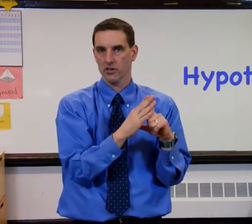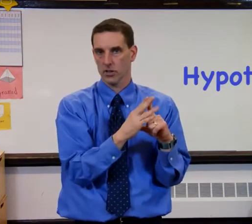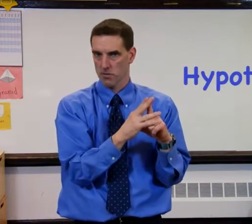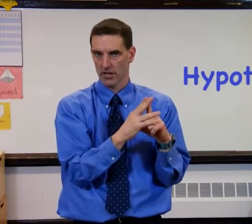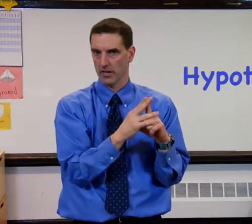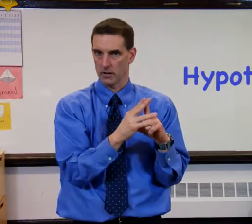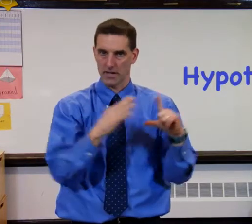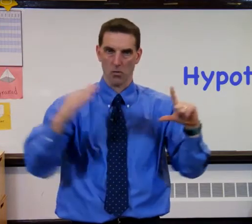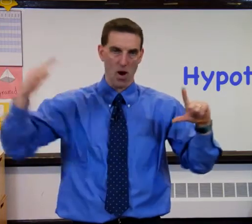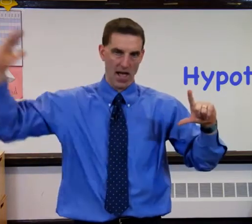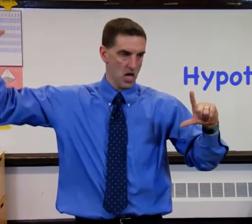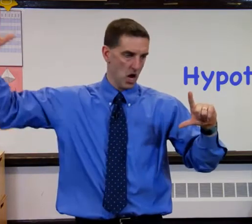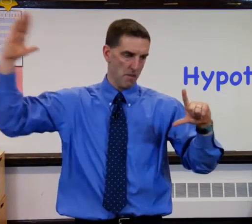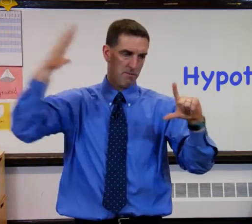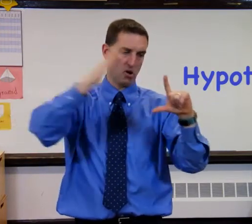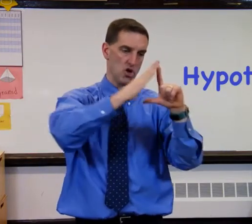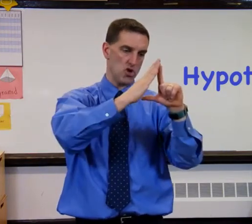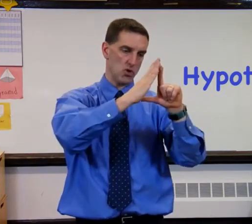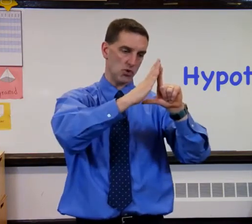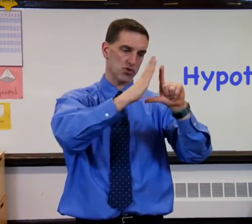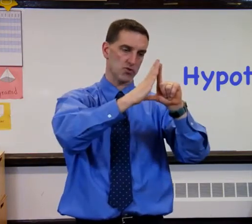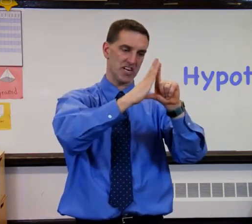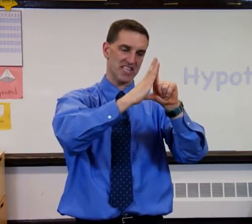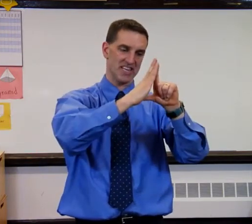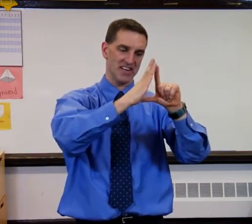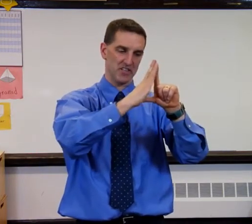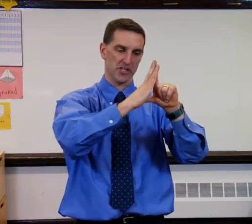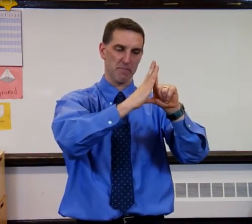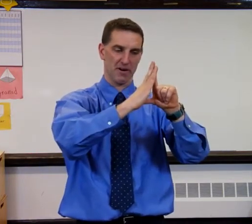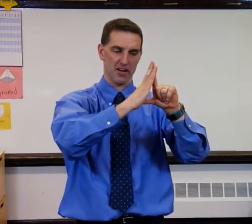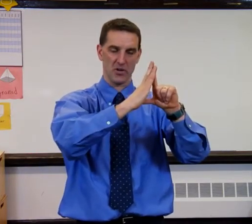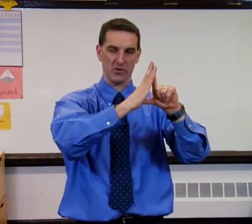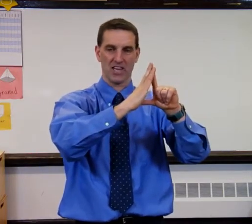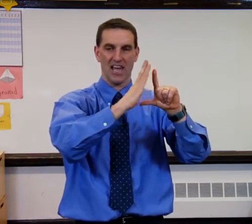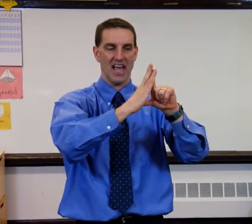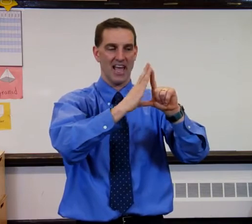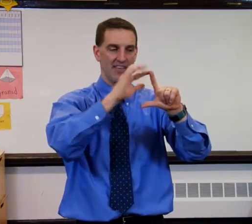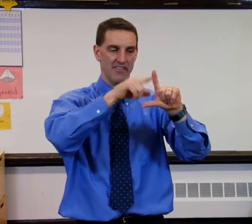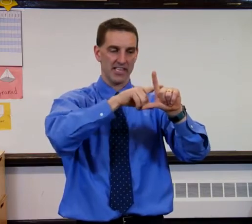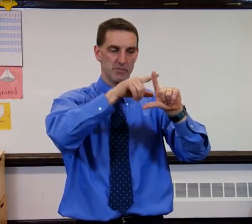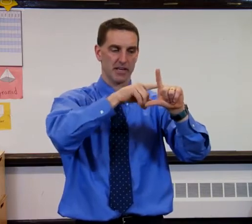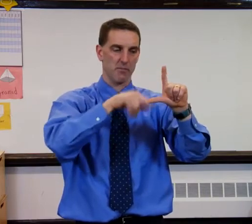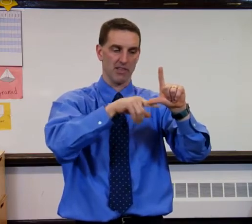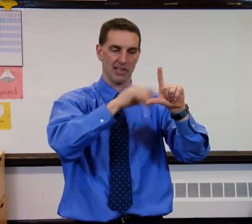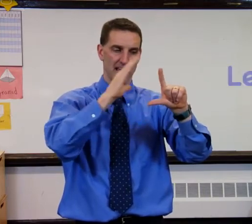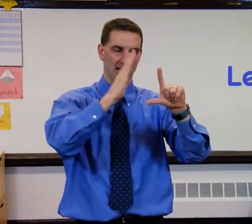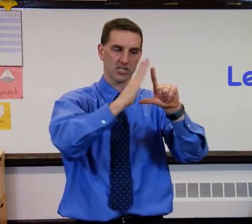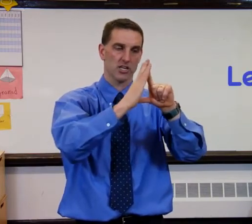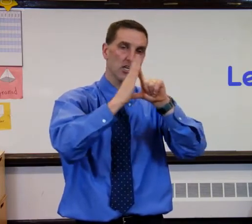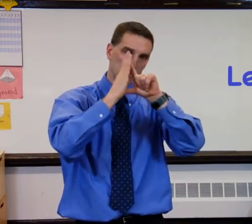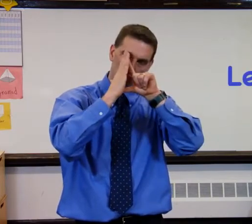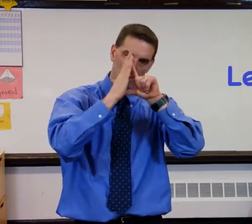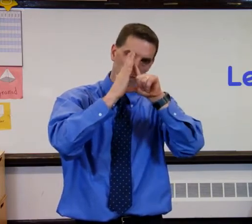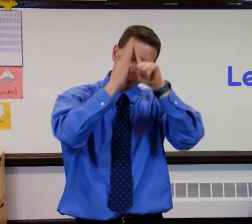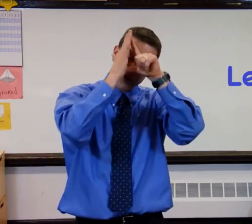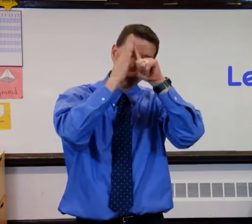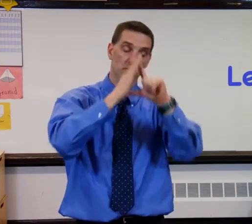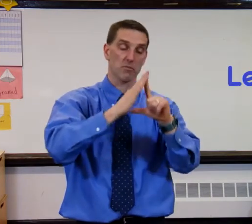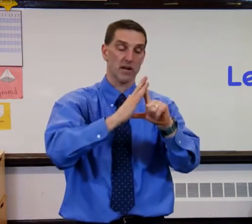usually bring it in a big way, hypotenuse, right there, there's the hypotenuse. And then these become the legs. So if I just point to them with my